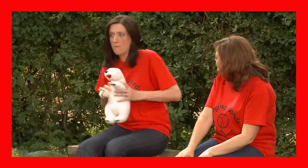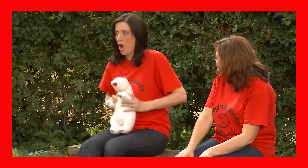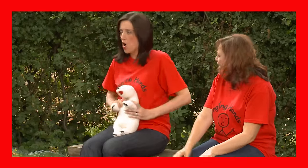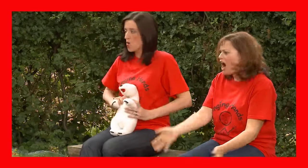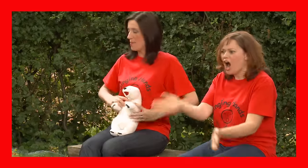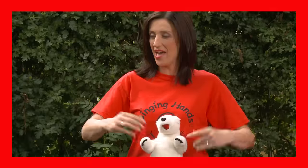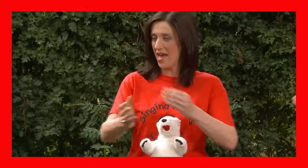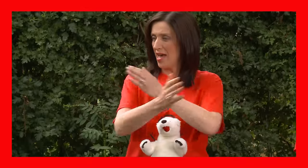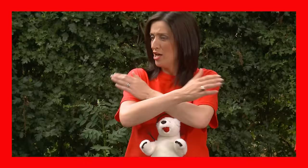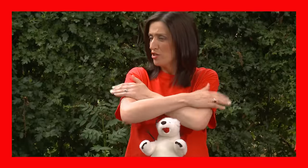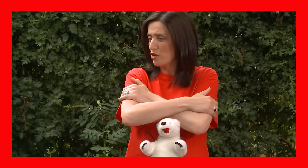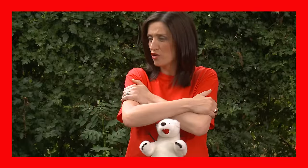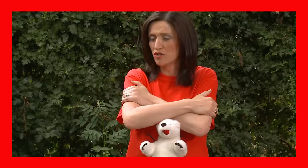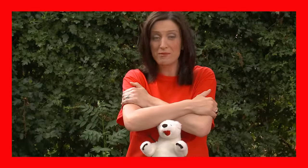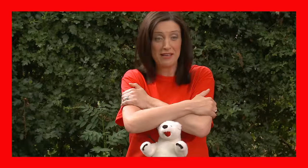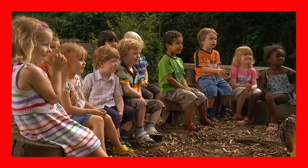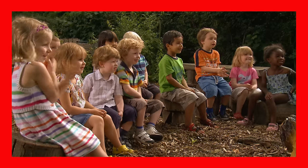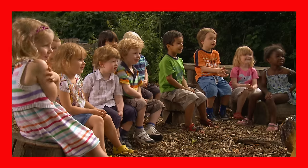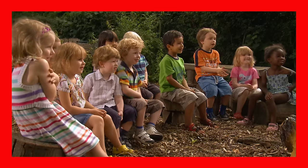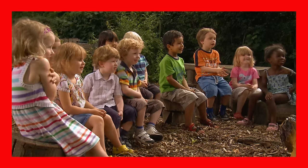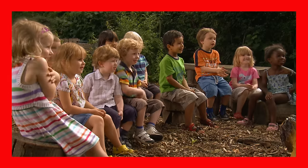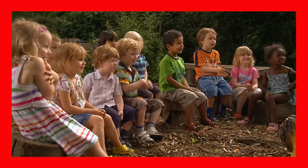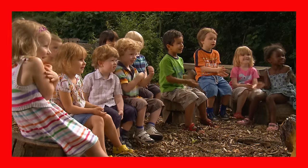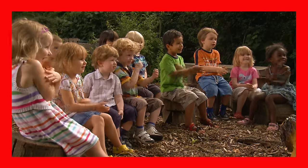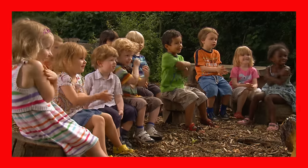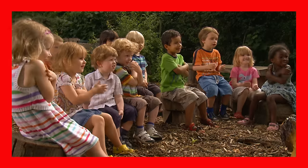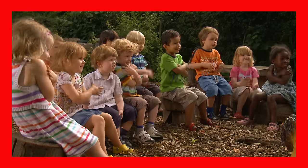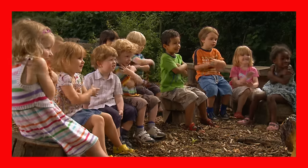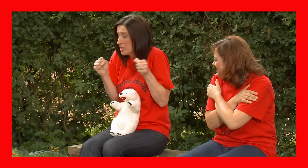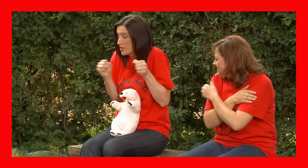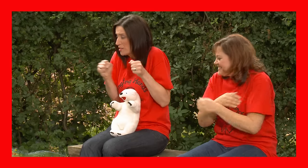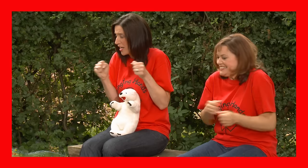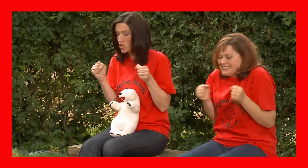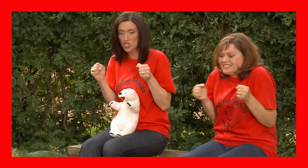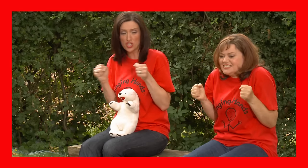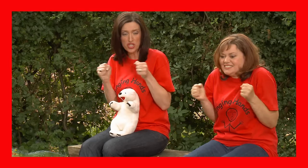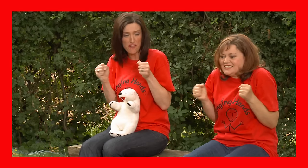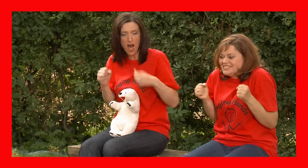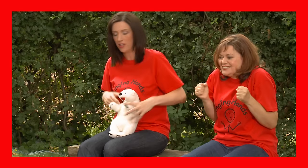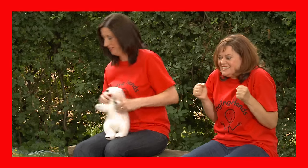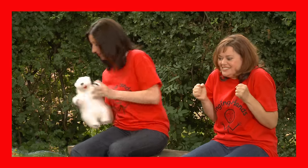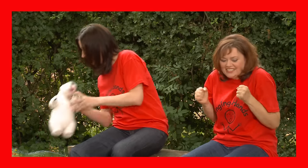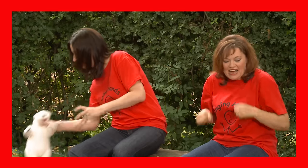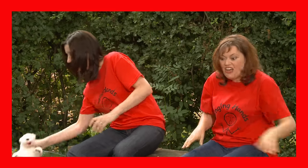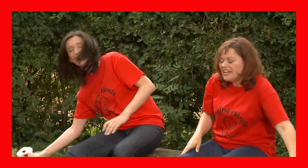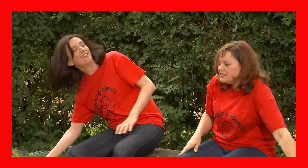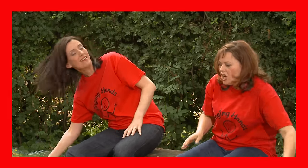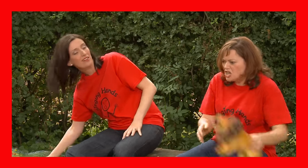polar bear. So you cross your arms like this and he lives somewhere very cold. So he's going to make us shiver! And then a